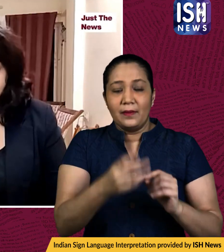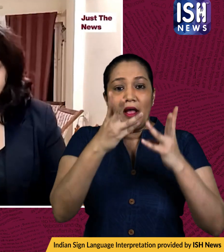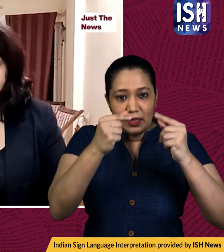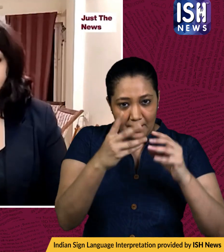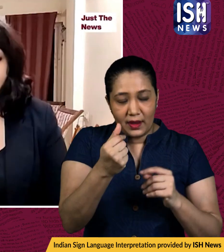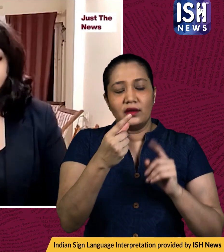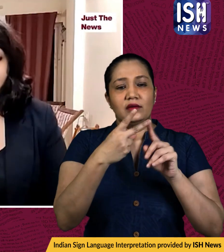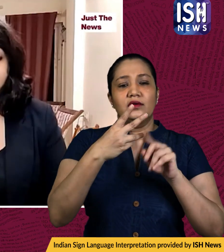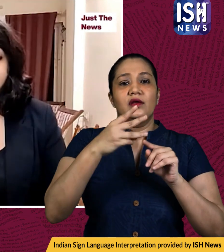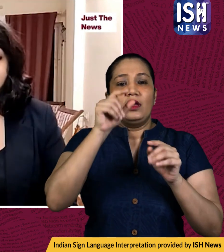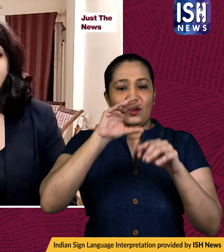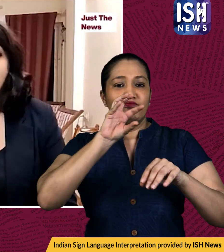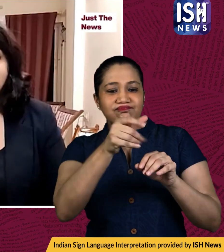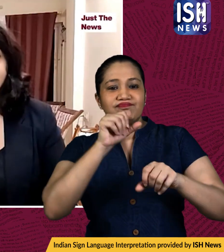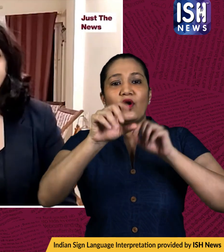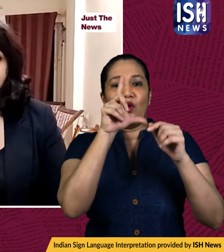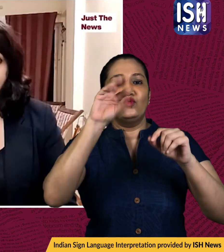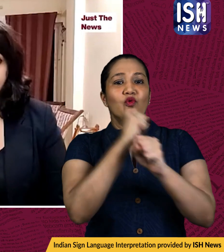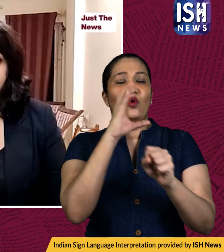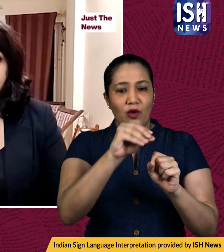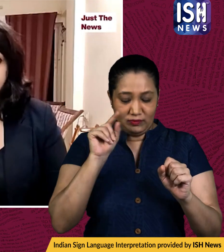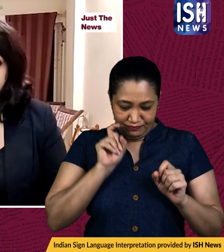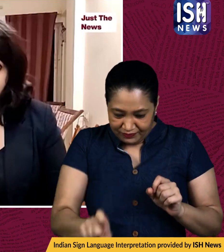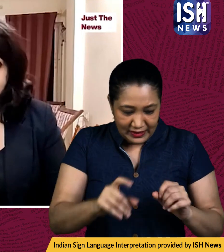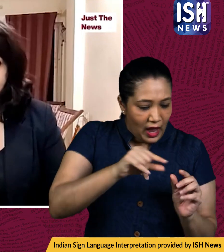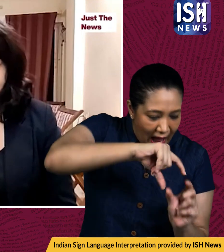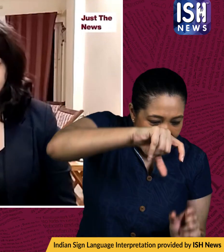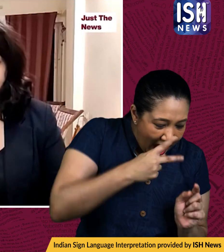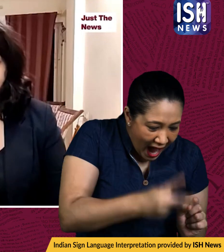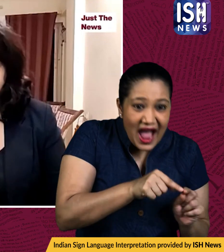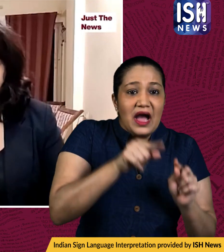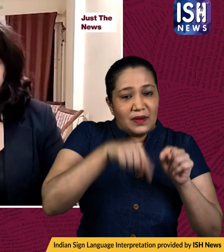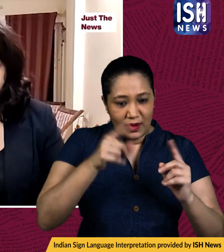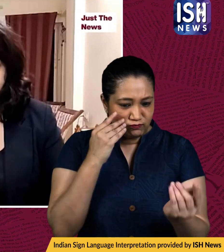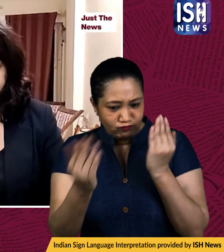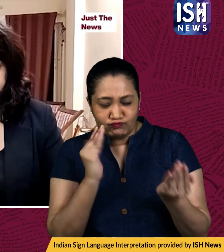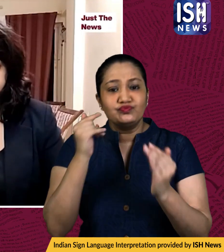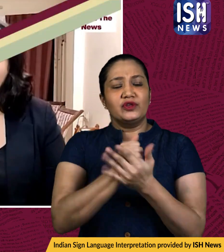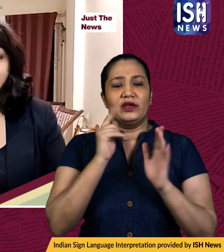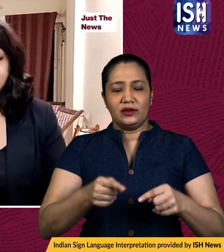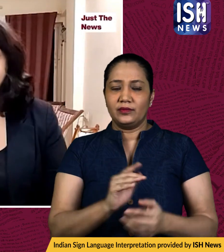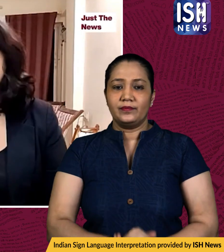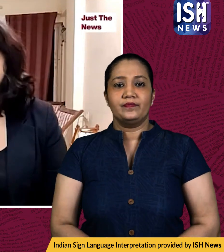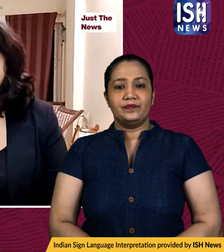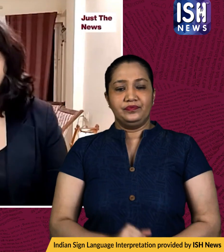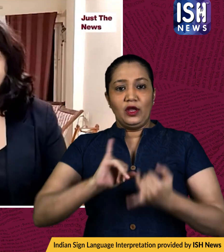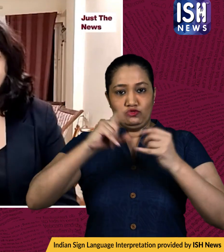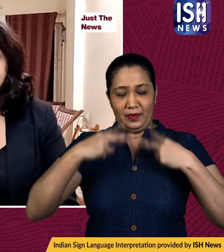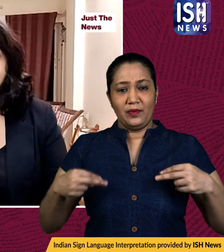number and the party symbol after a voter has cast his or her vote also in the news the supreme court today has